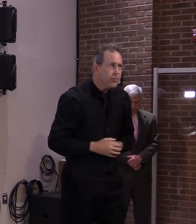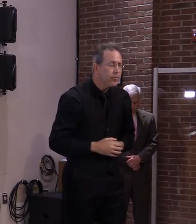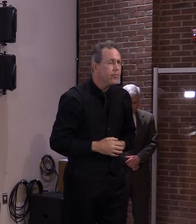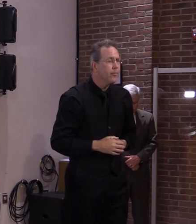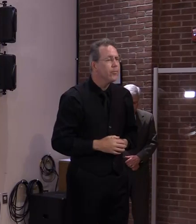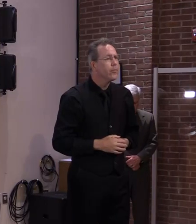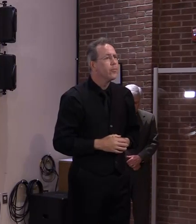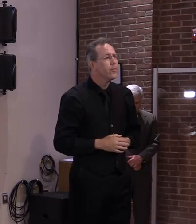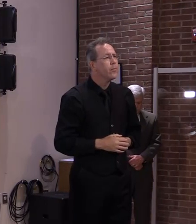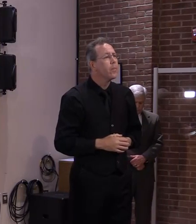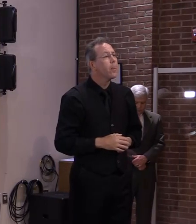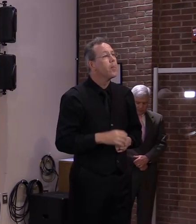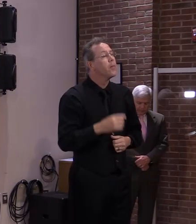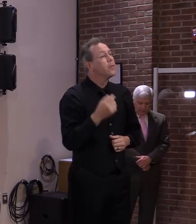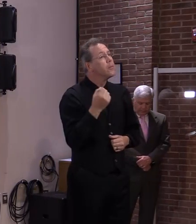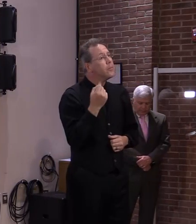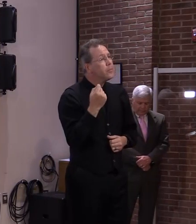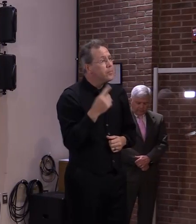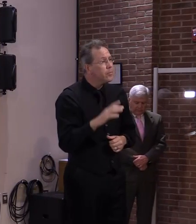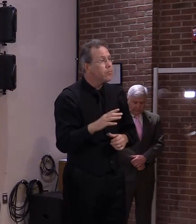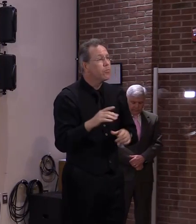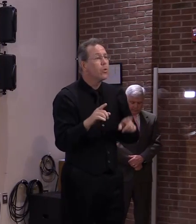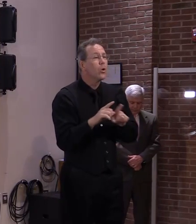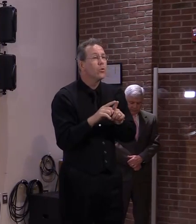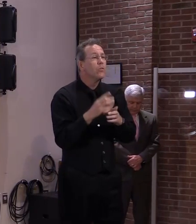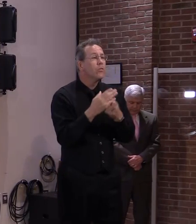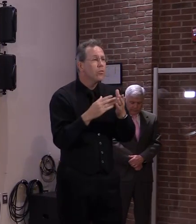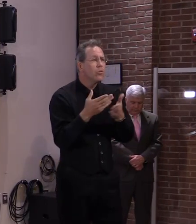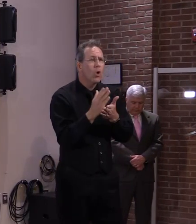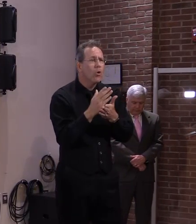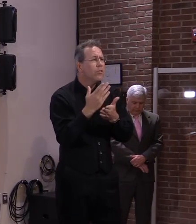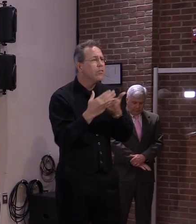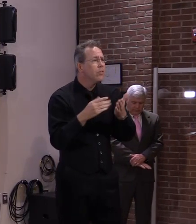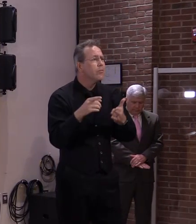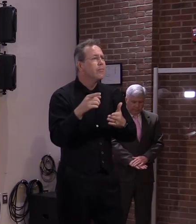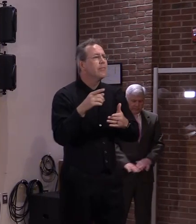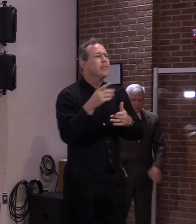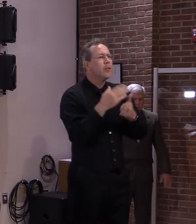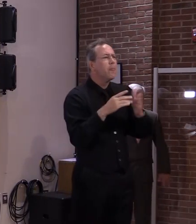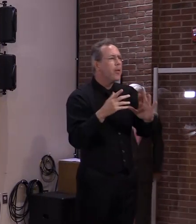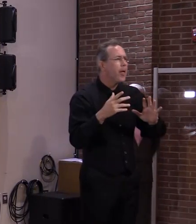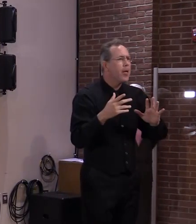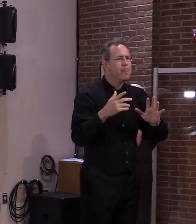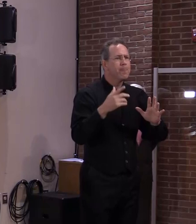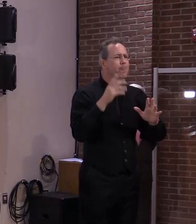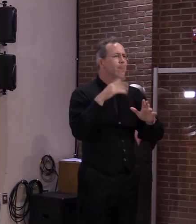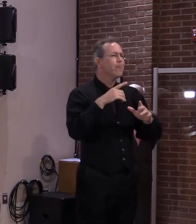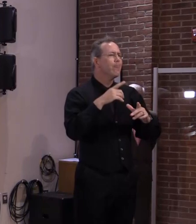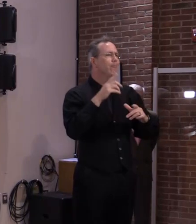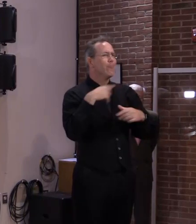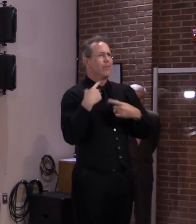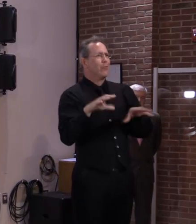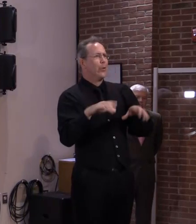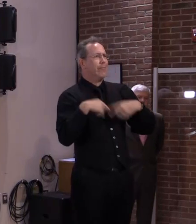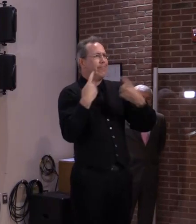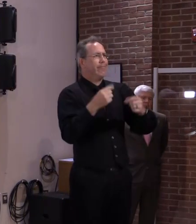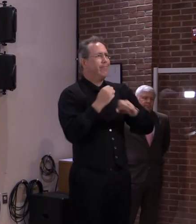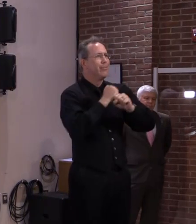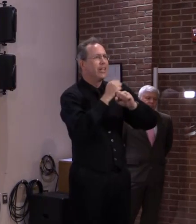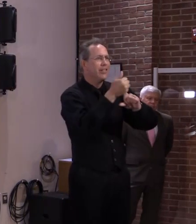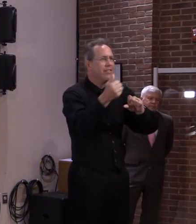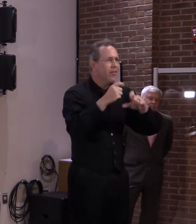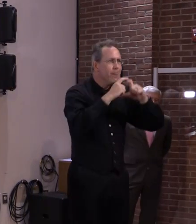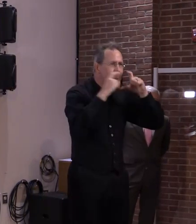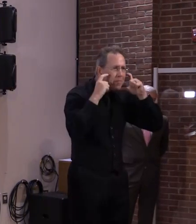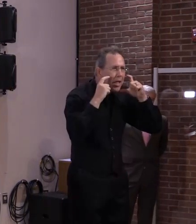also okay to keep going with some of the prevention steps we adopted for the past year and a half. We're no longer required to wear a